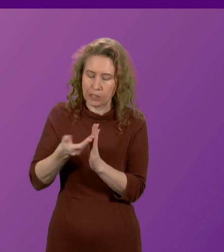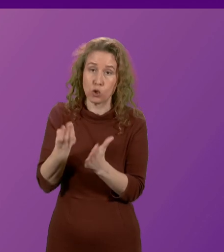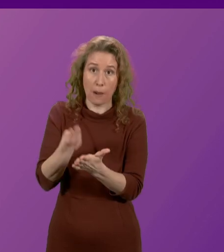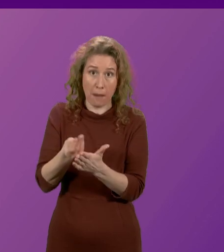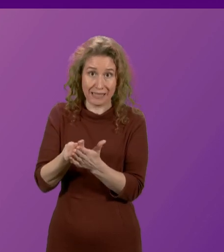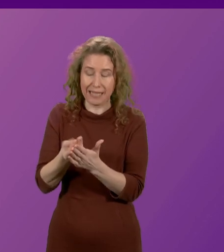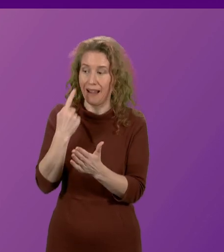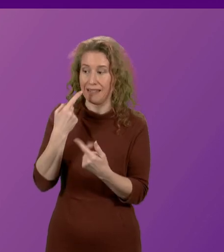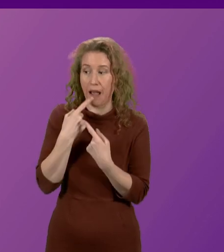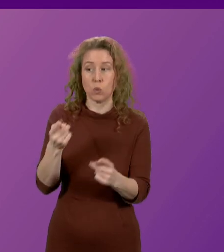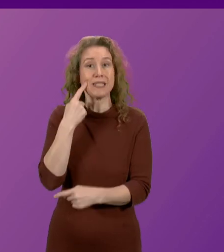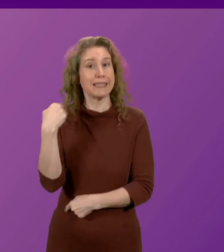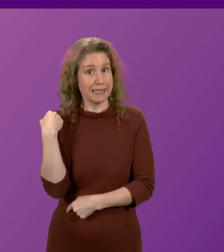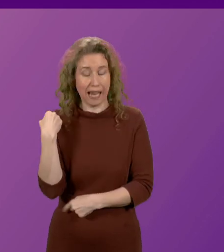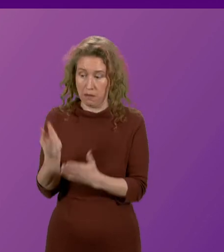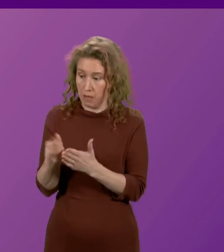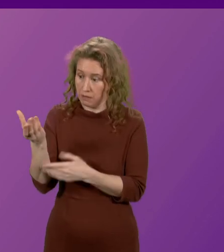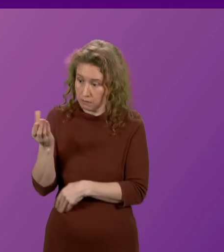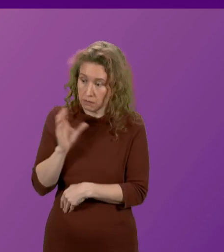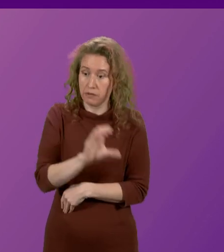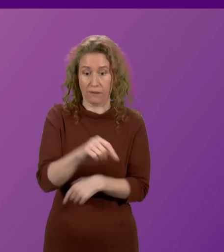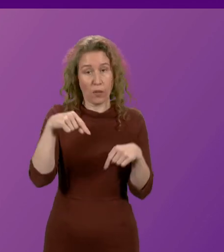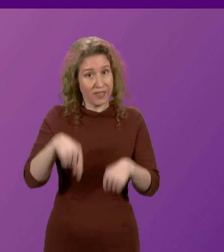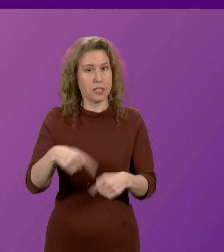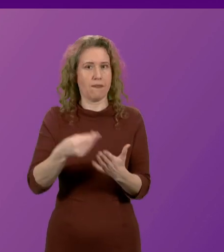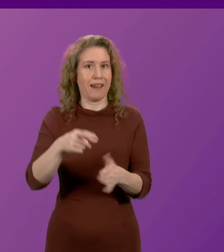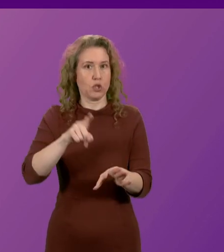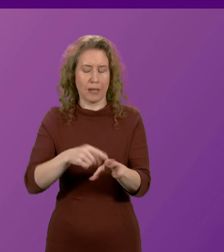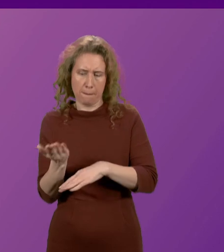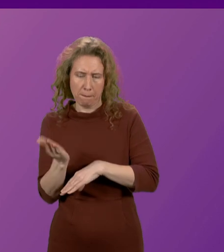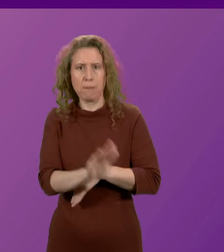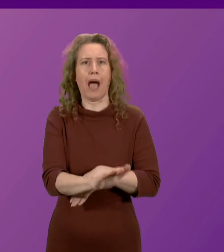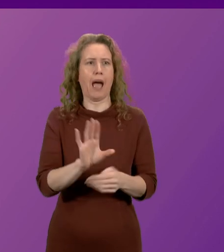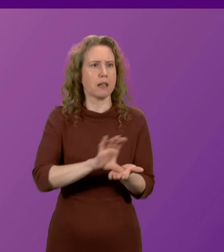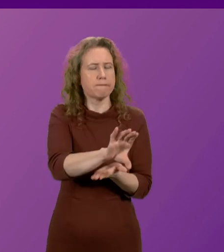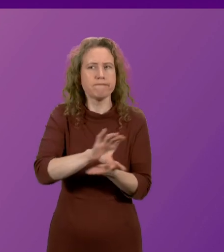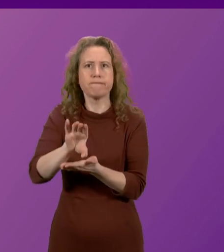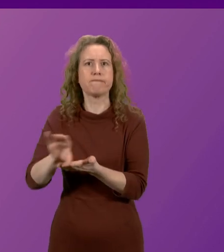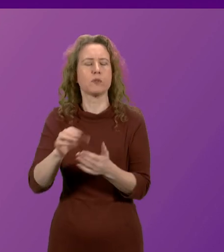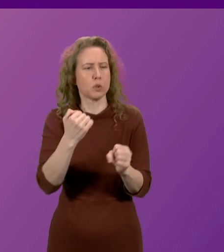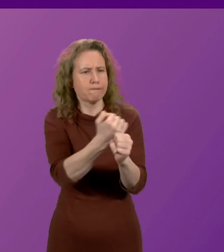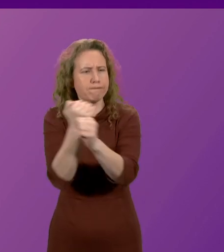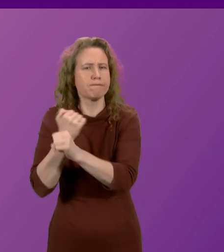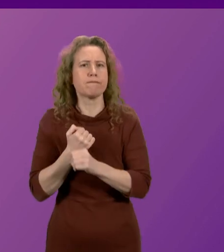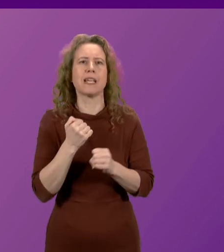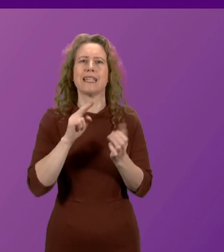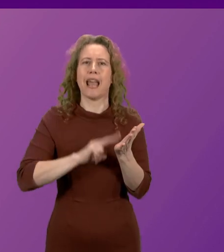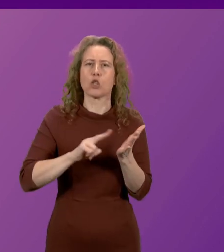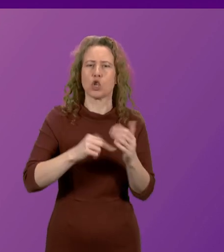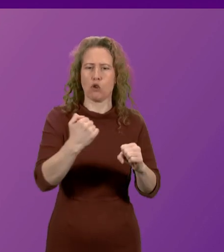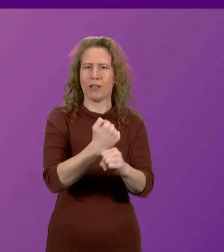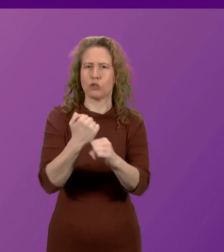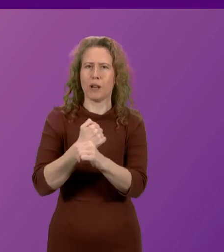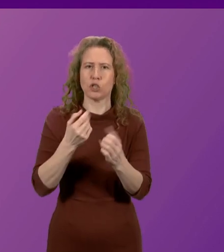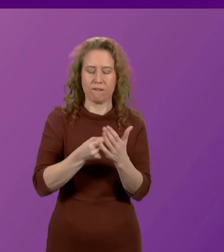funding announced yesterday for this financial year to restore the funding cuts to the Nature Restoration Fund and